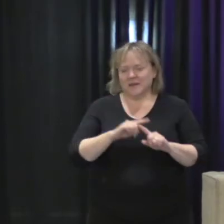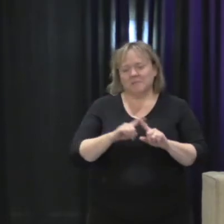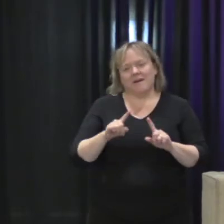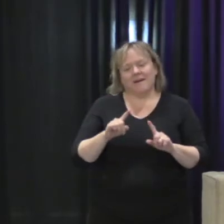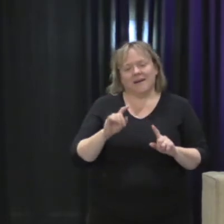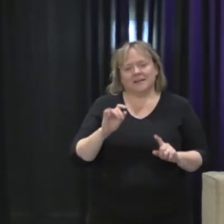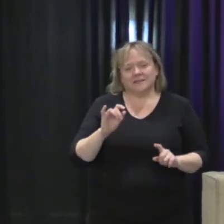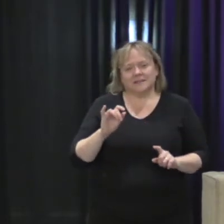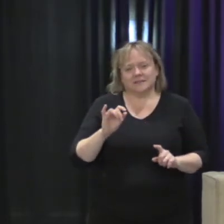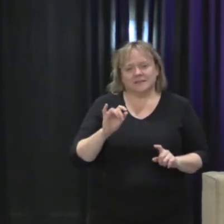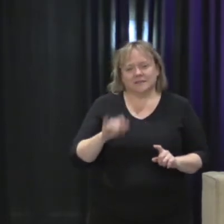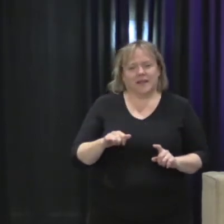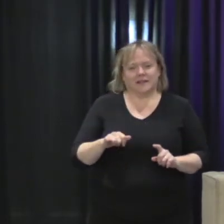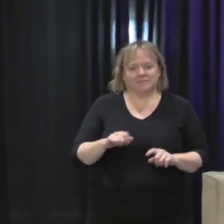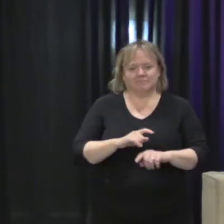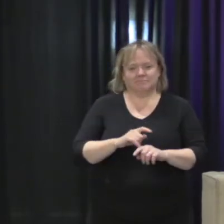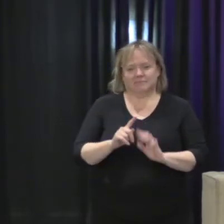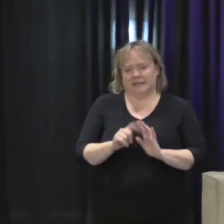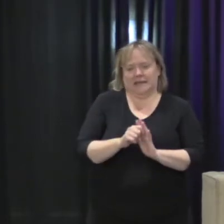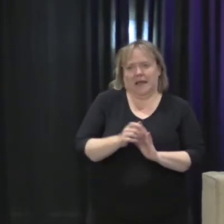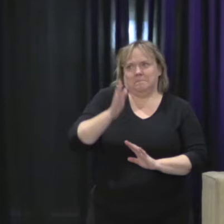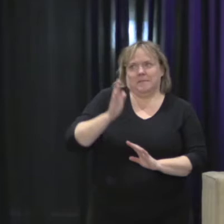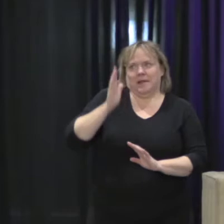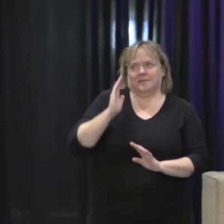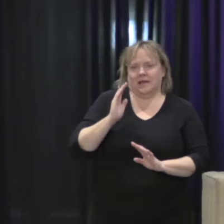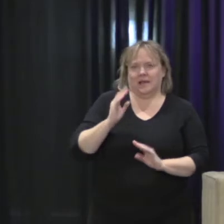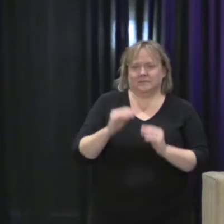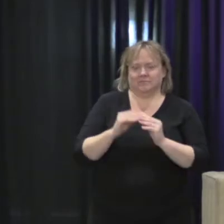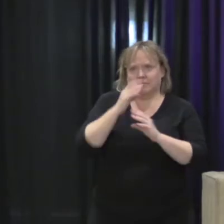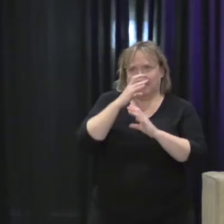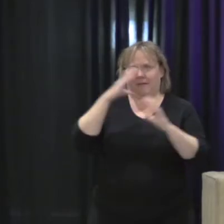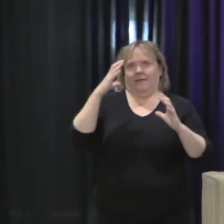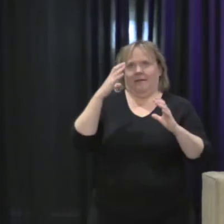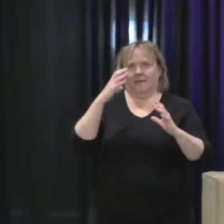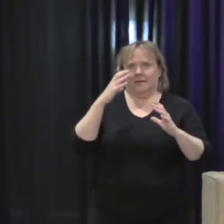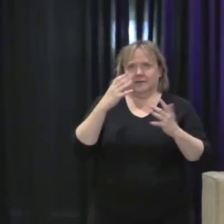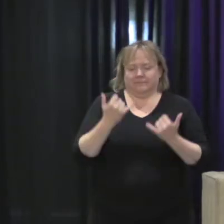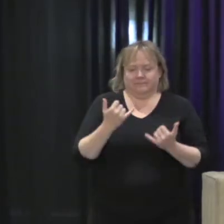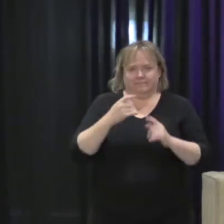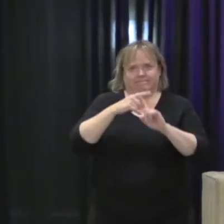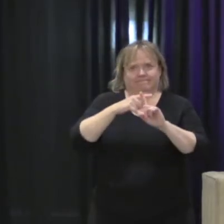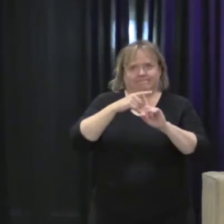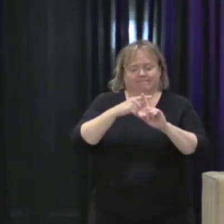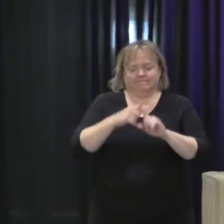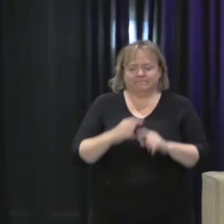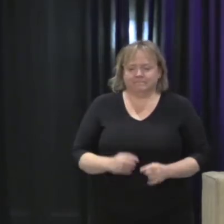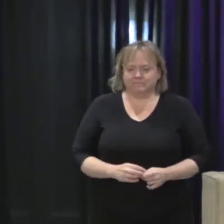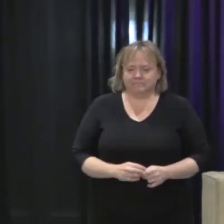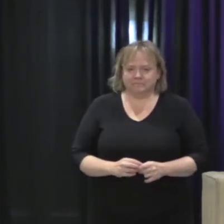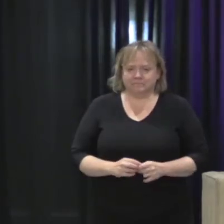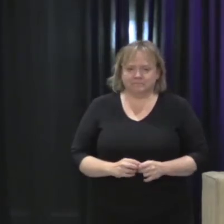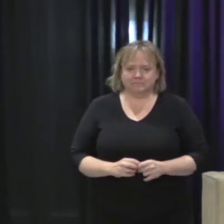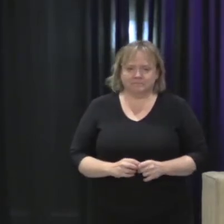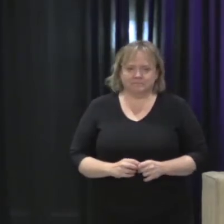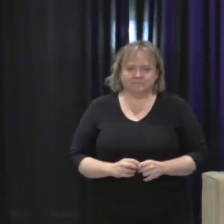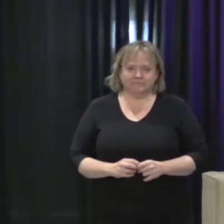in the previous administration. And I'm really excited that I have now embarked with one of our previous